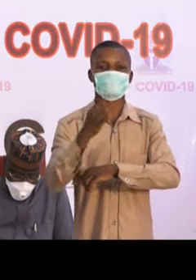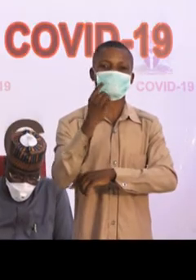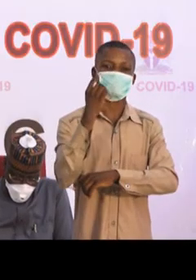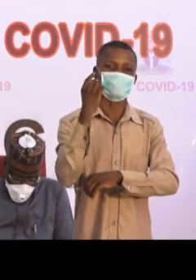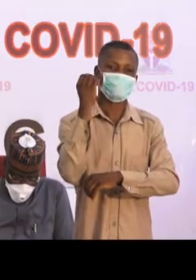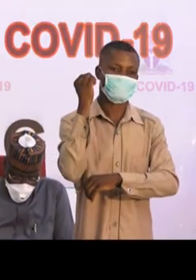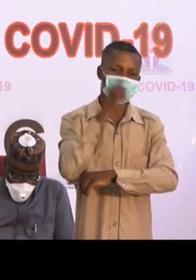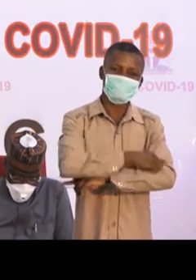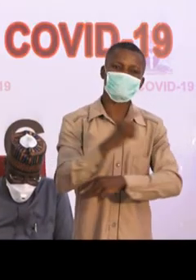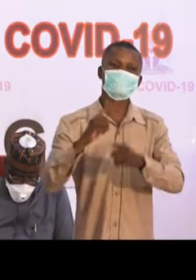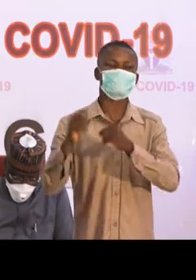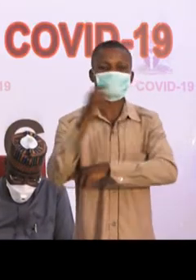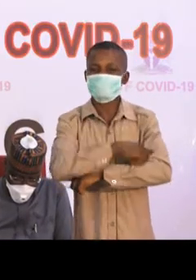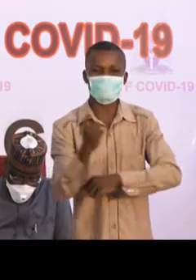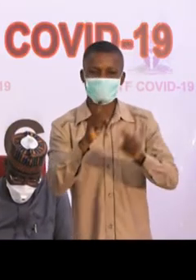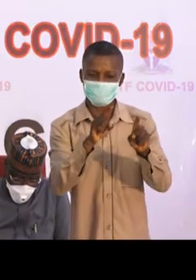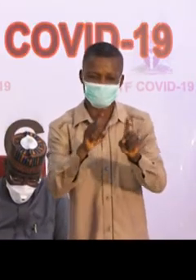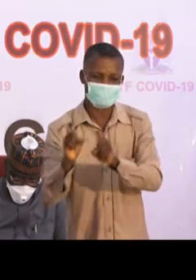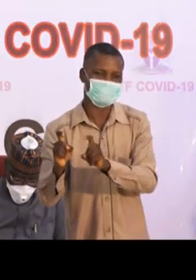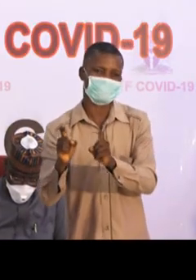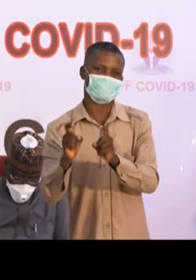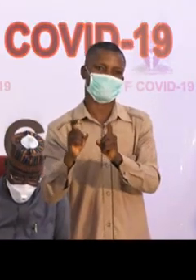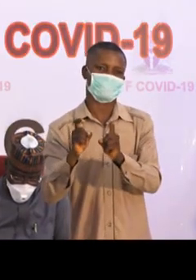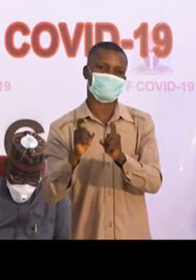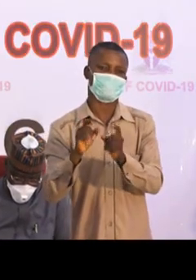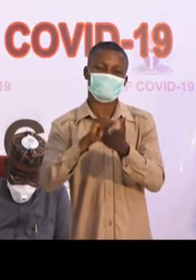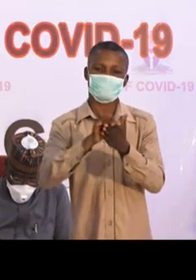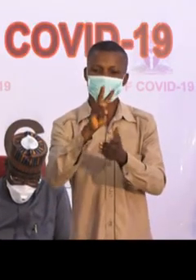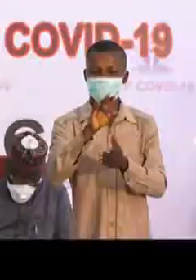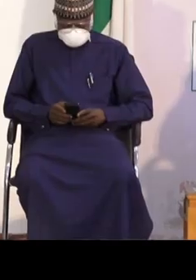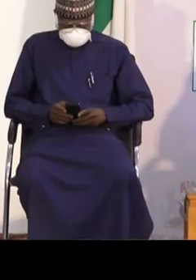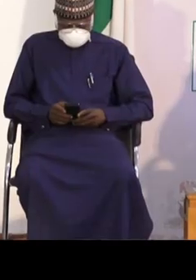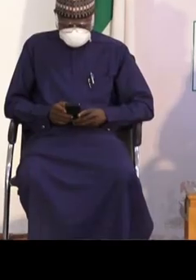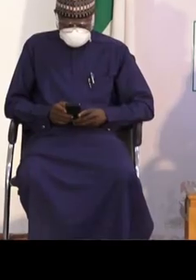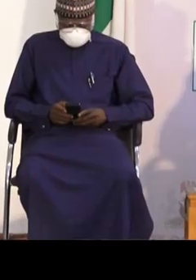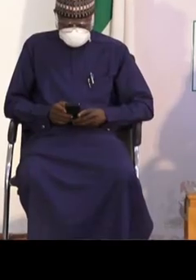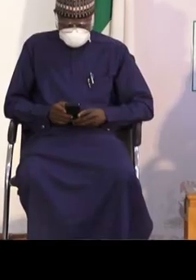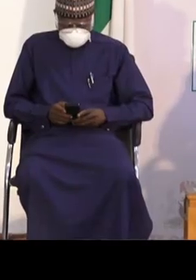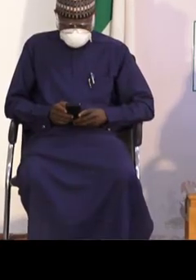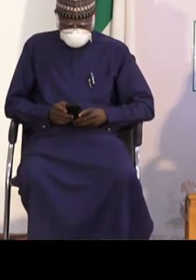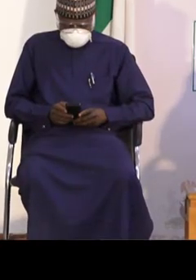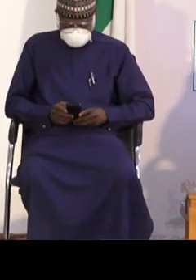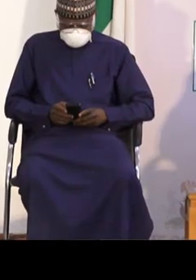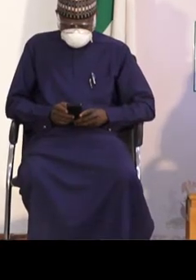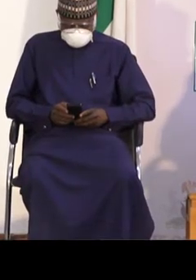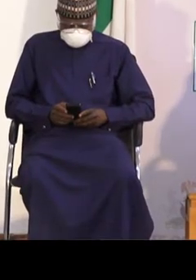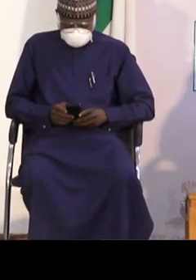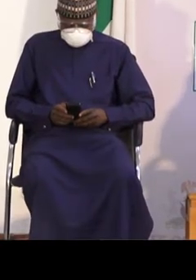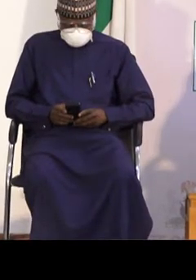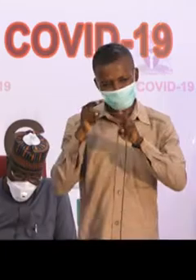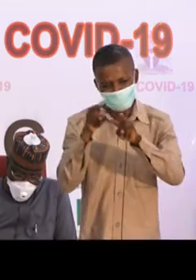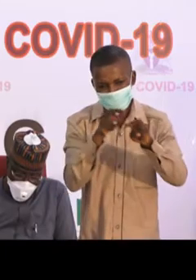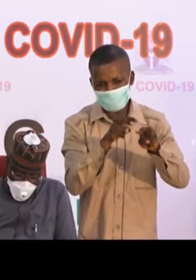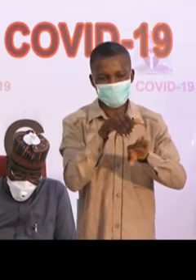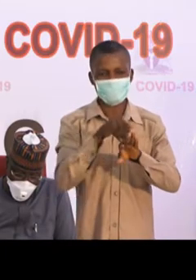that the longest viability period of the virus is about 10 days. So we're now re-looking at